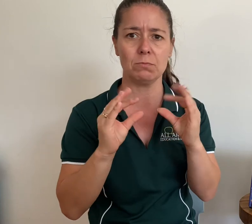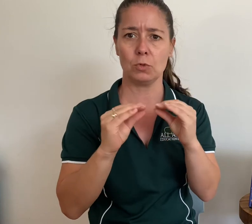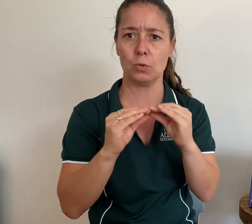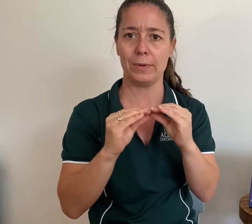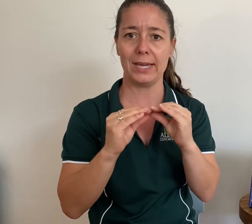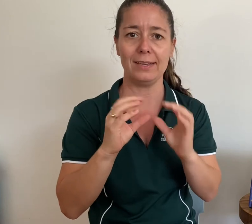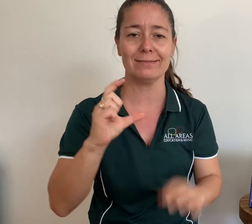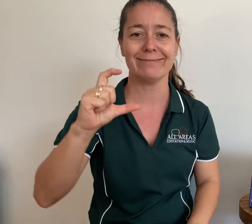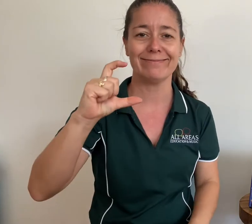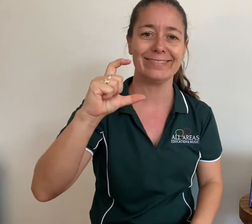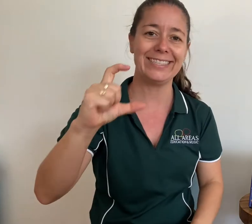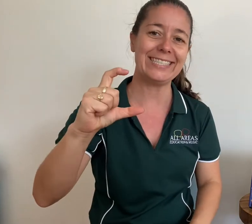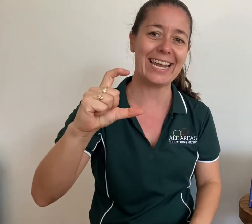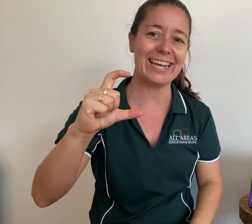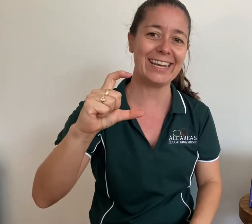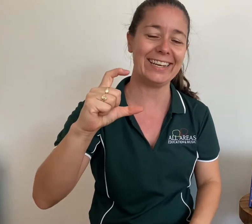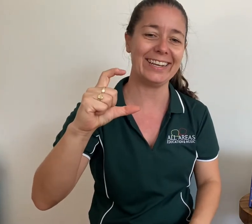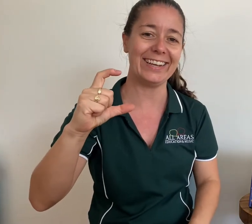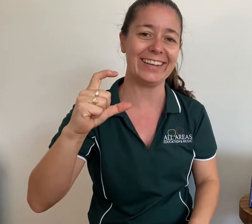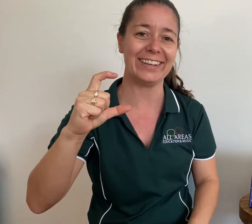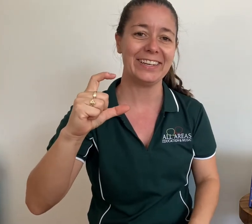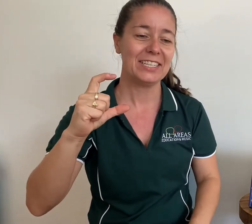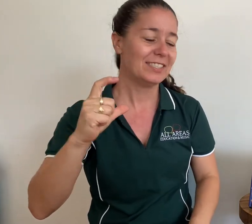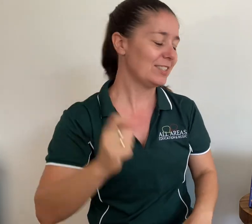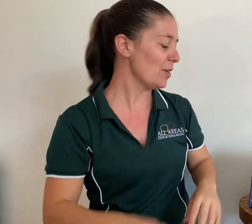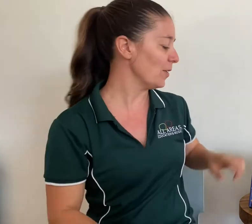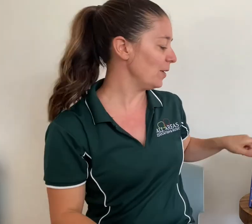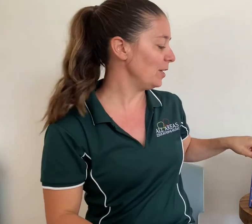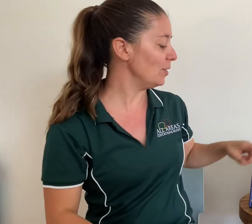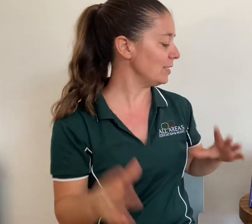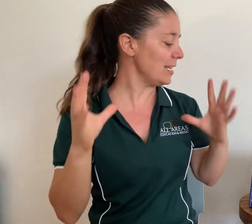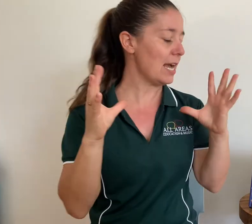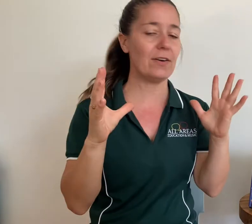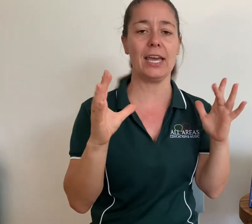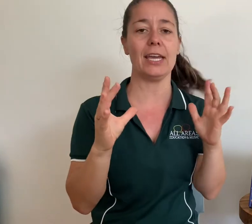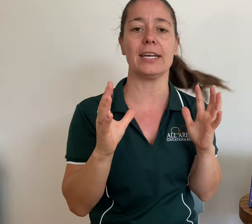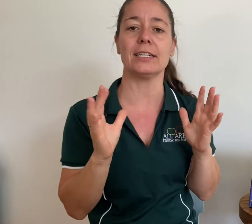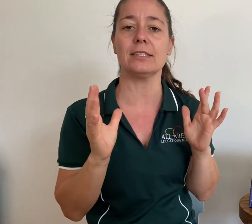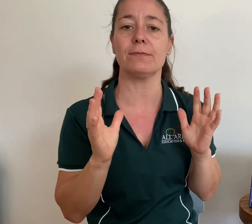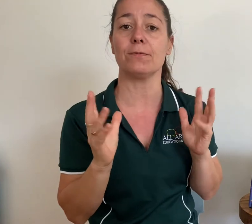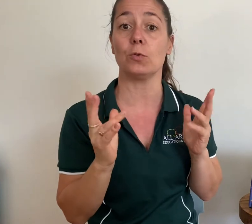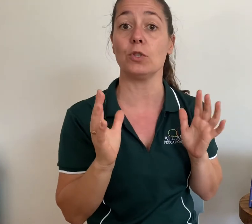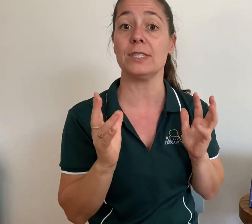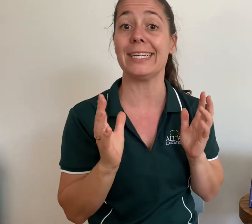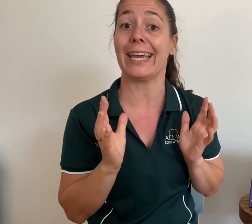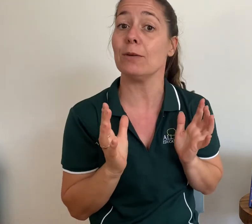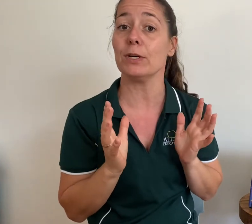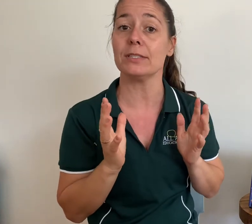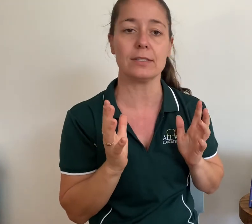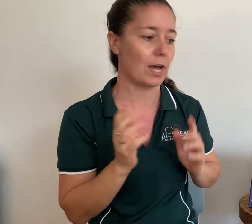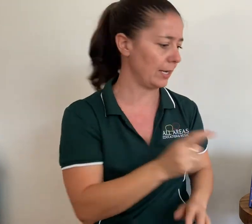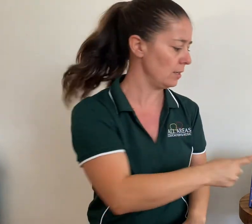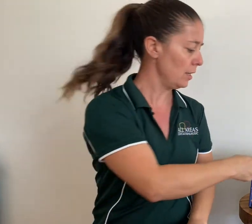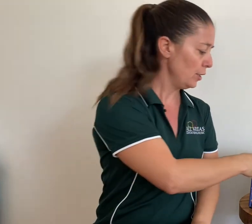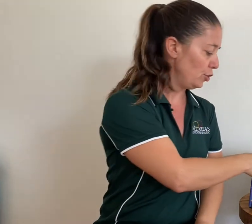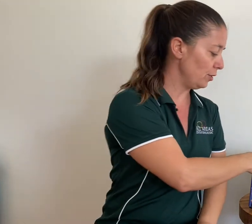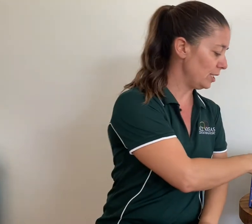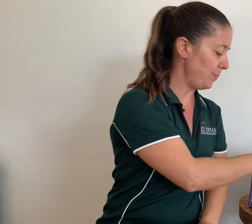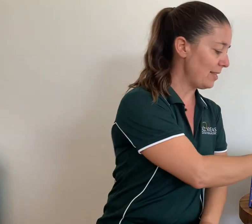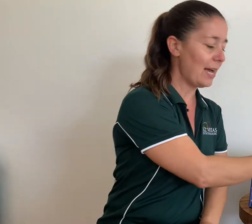or B, C. So using our hands or using keyword sign to spell out